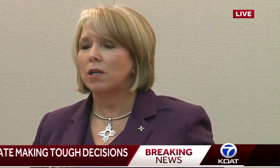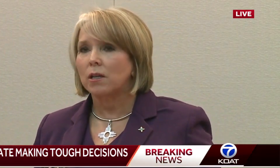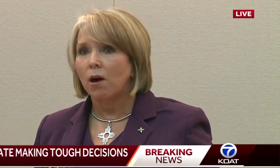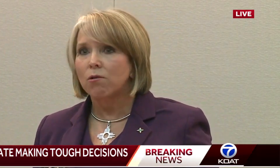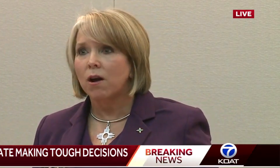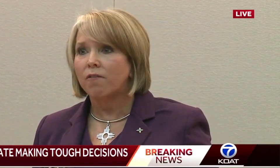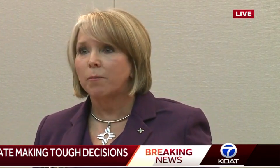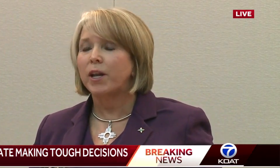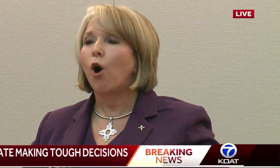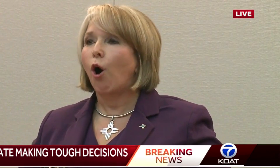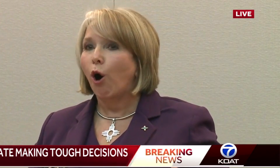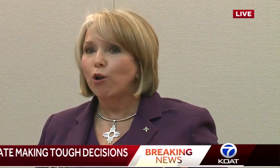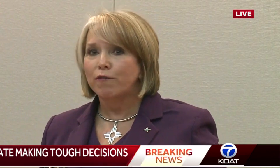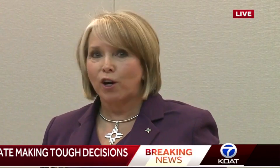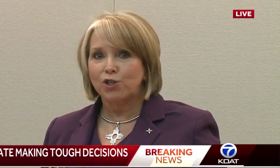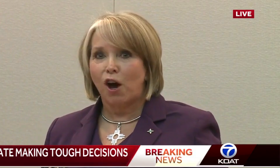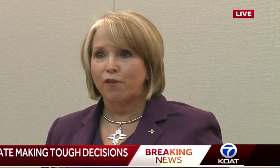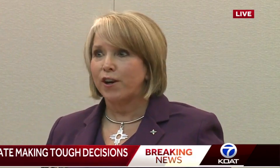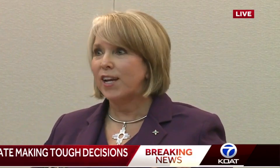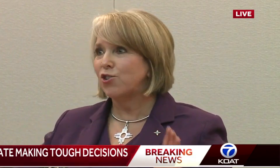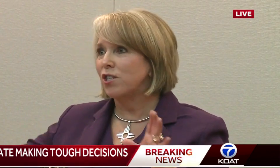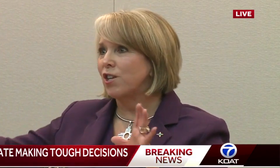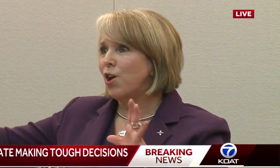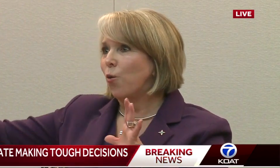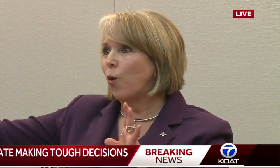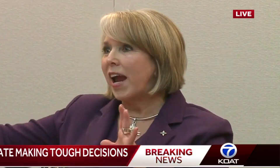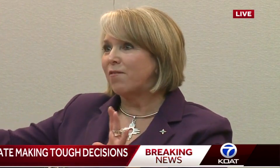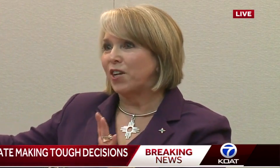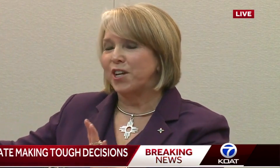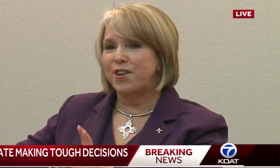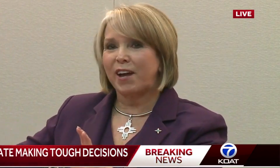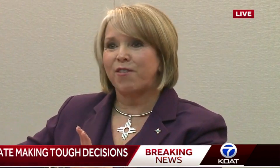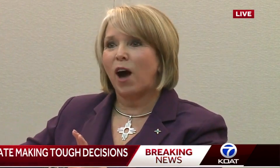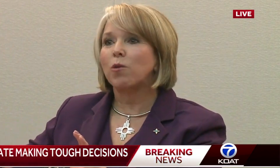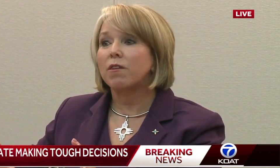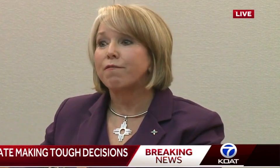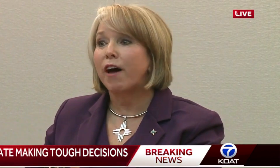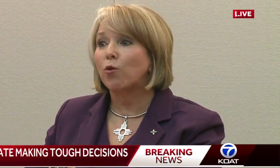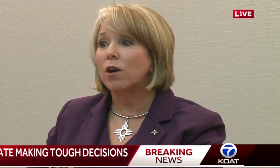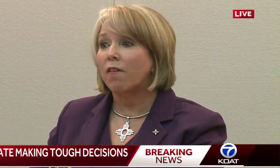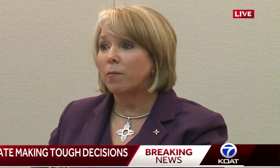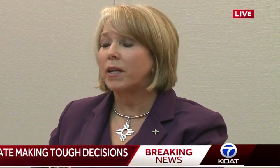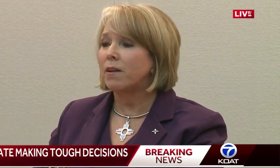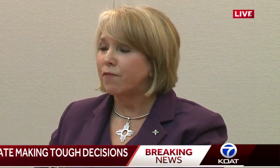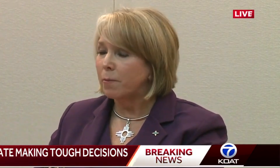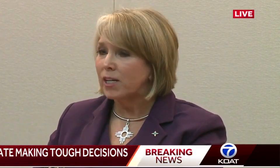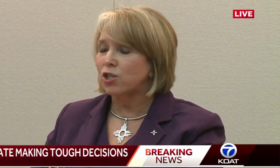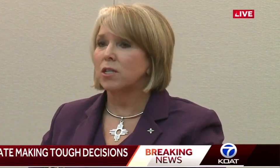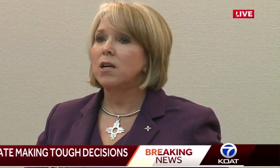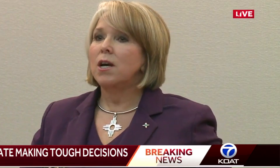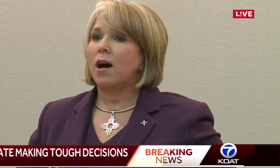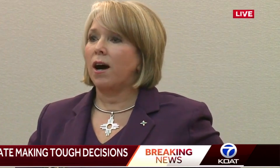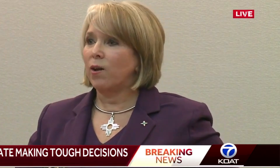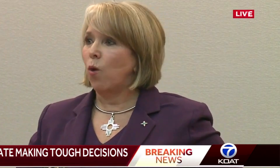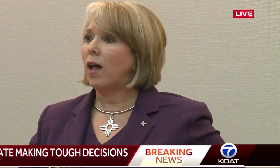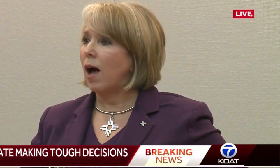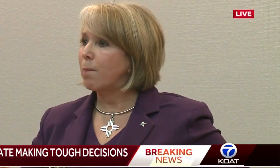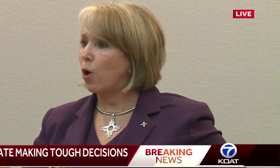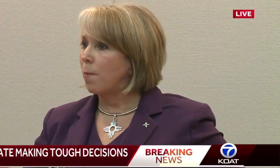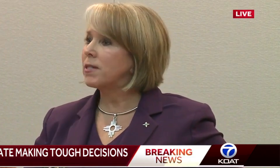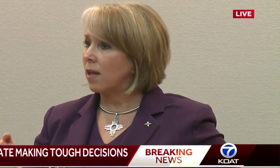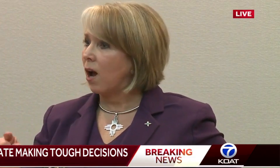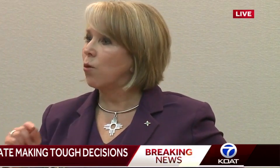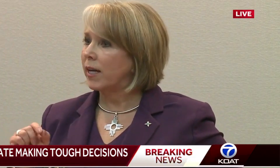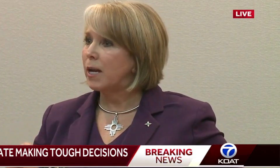managers in local government, all of our sovereign nations. We have to connect that with the federal government information. And